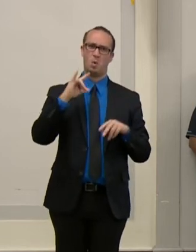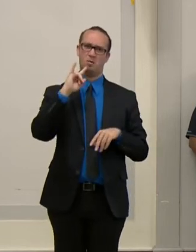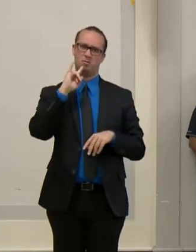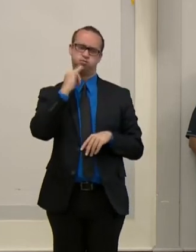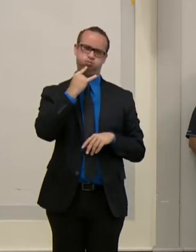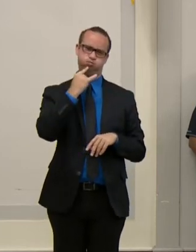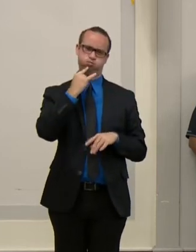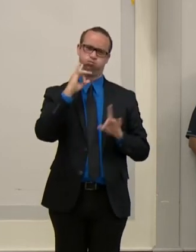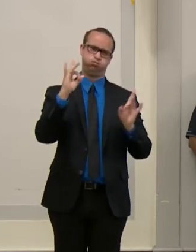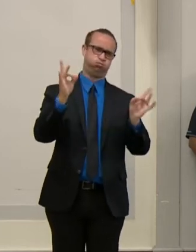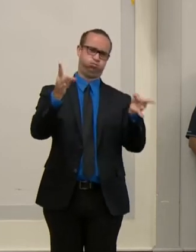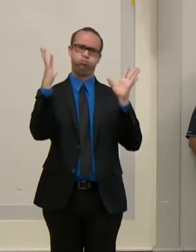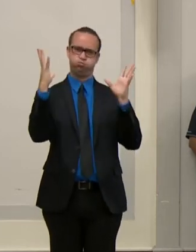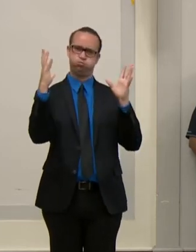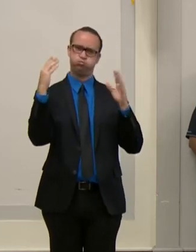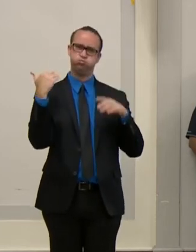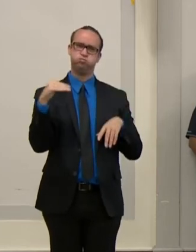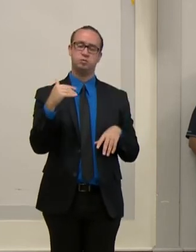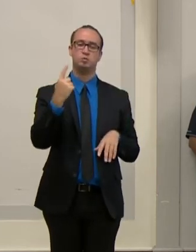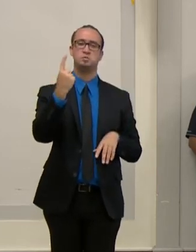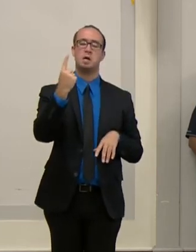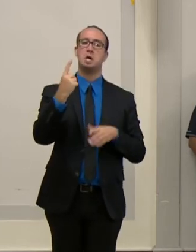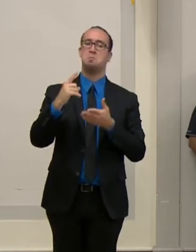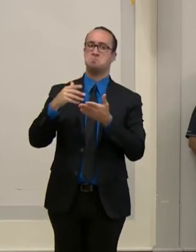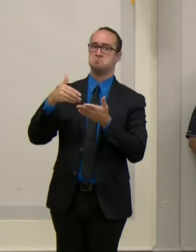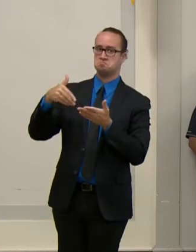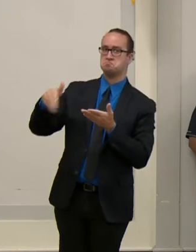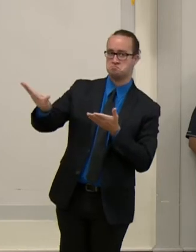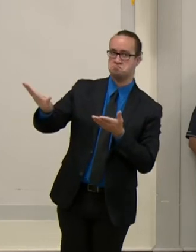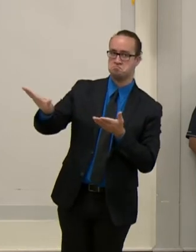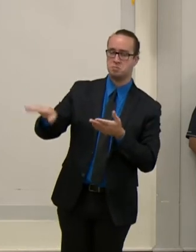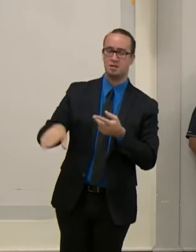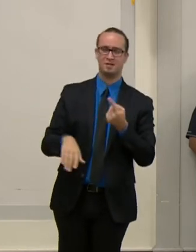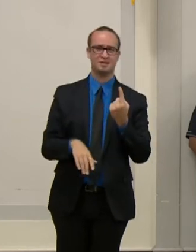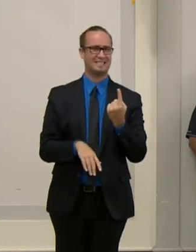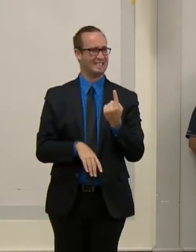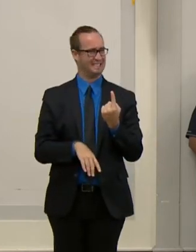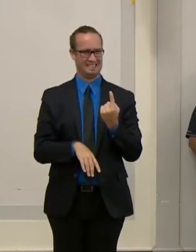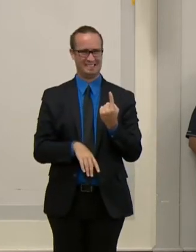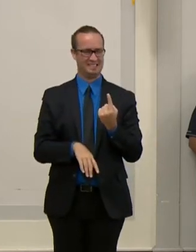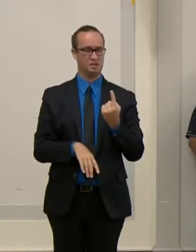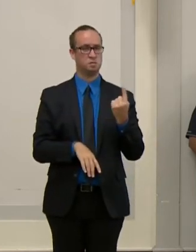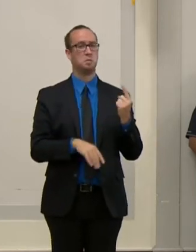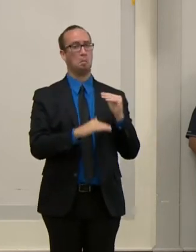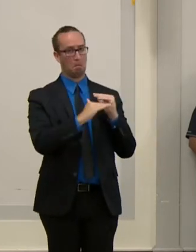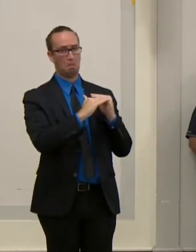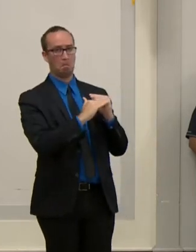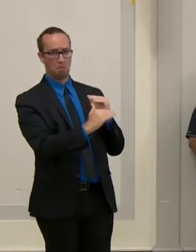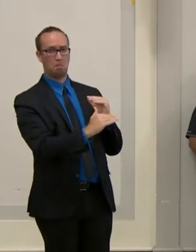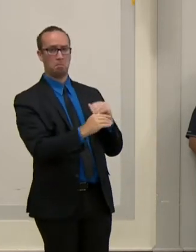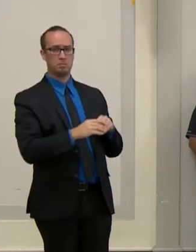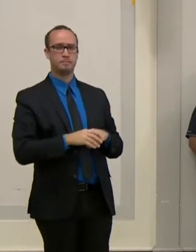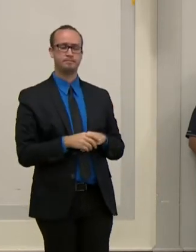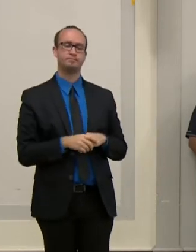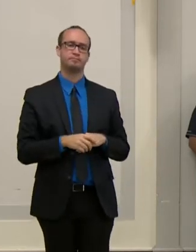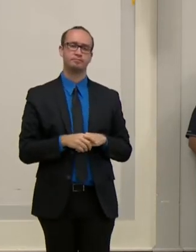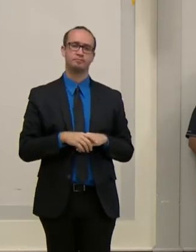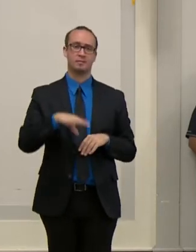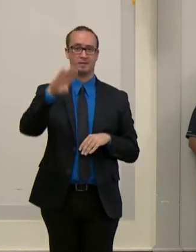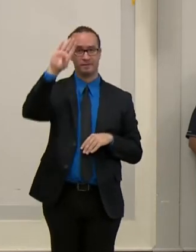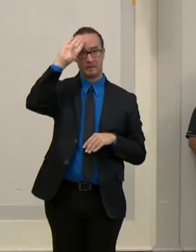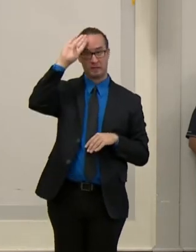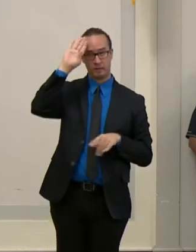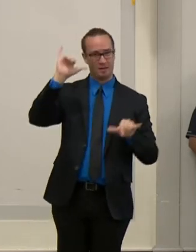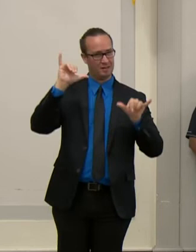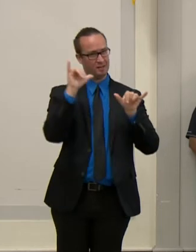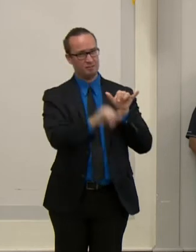and one is in stable condition. Fire department units remained on the scene throughout the evening and into the next day, assisting